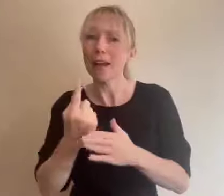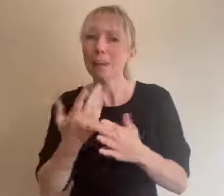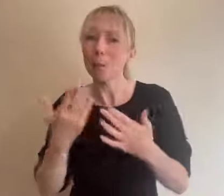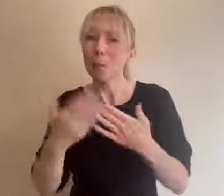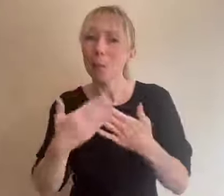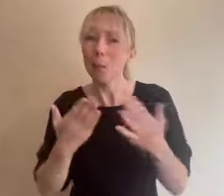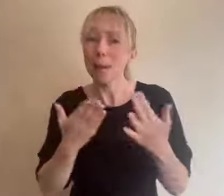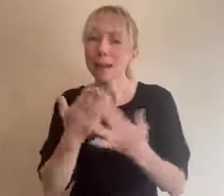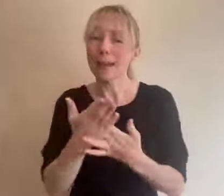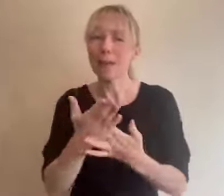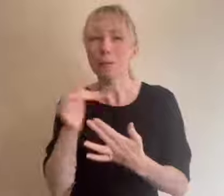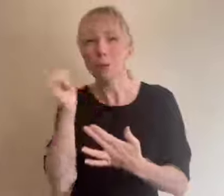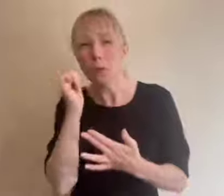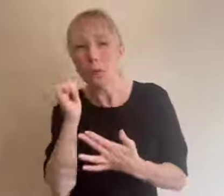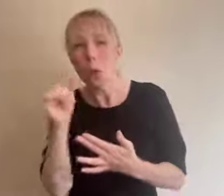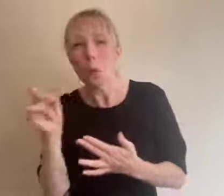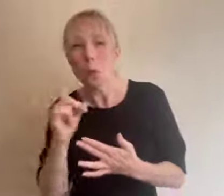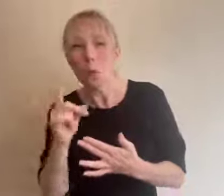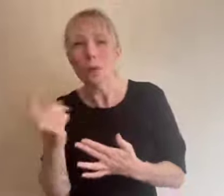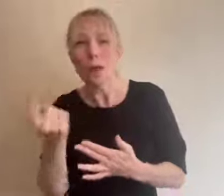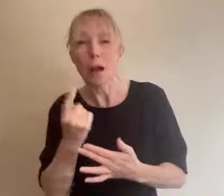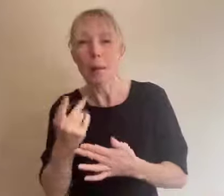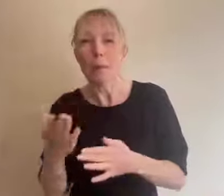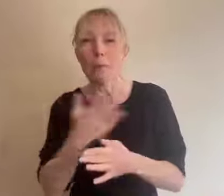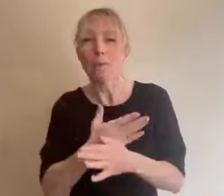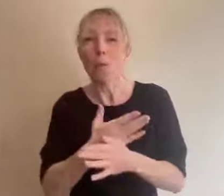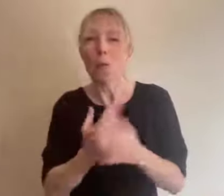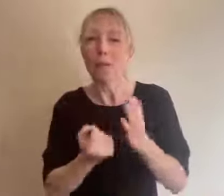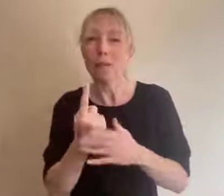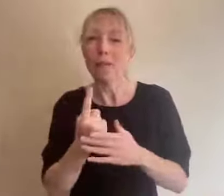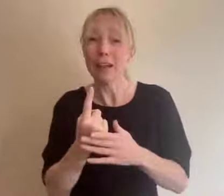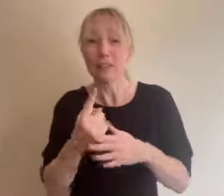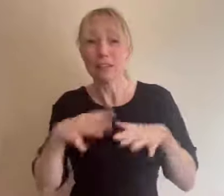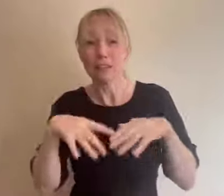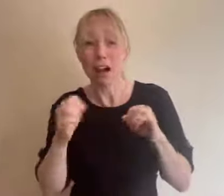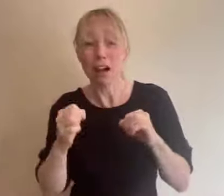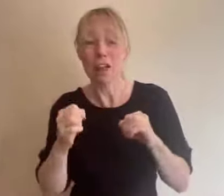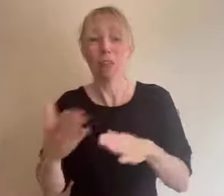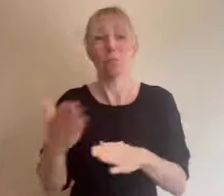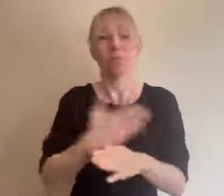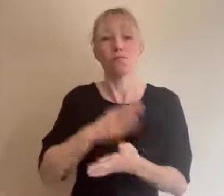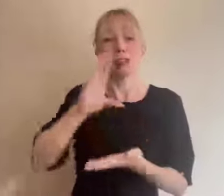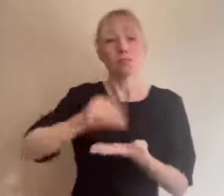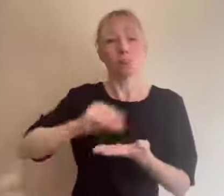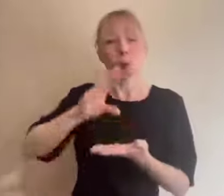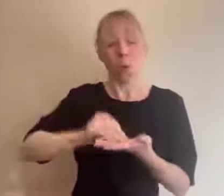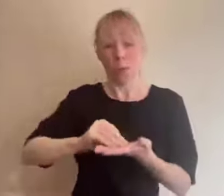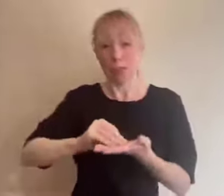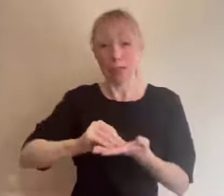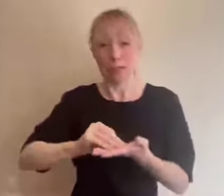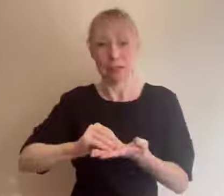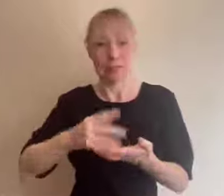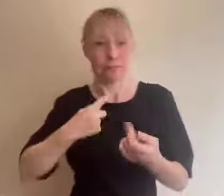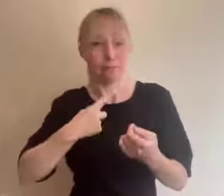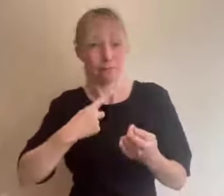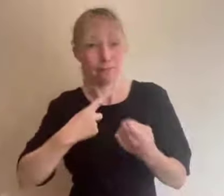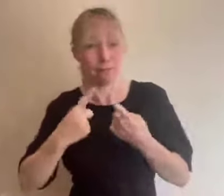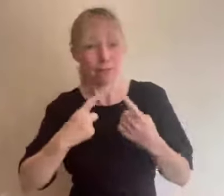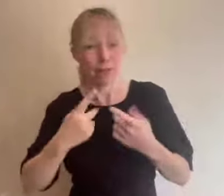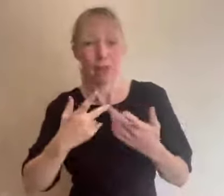four pre-recorded material gives you a structure if you know how long something actually takes it can give